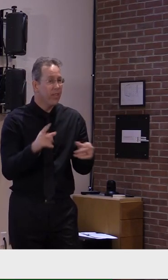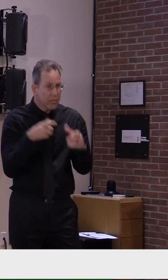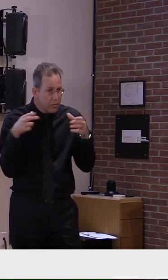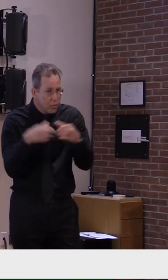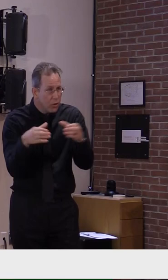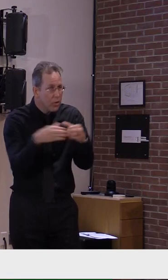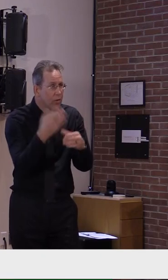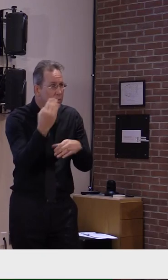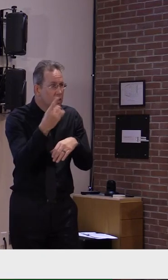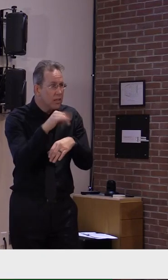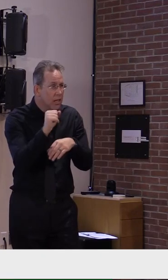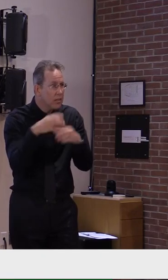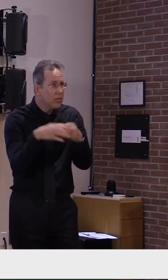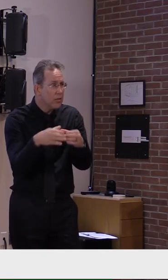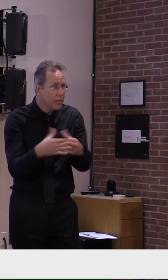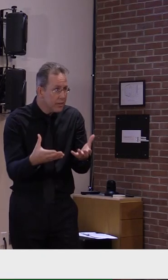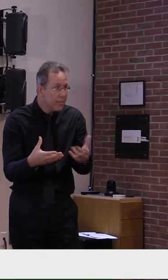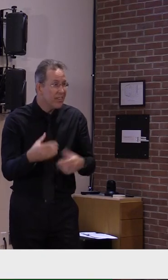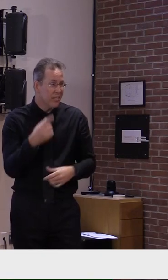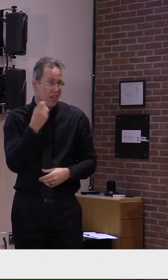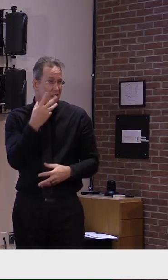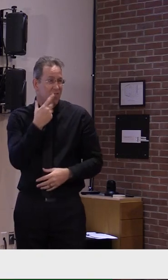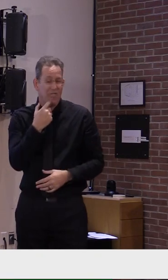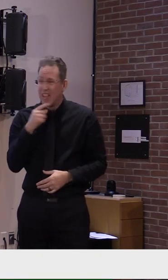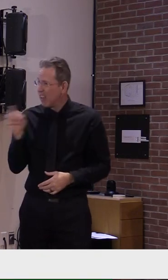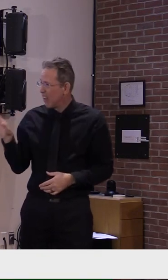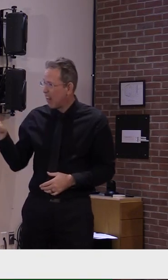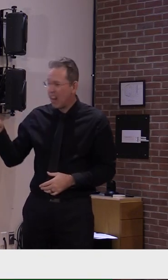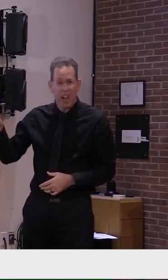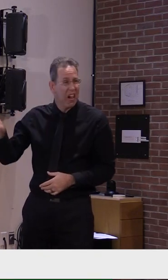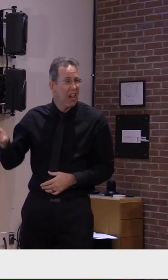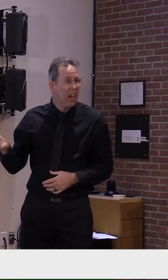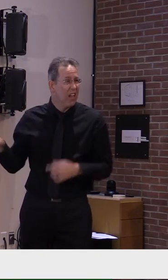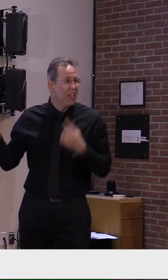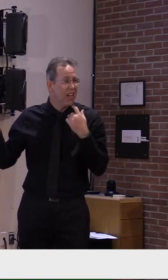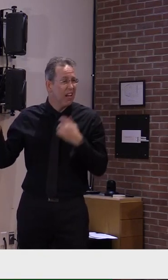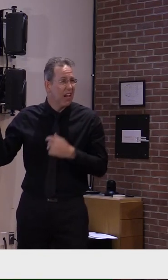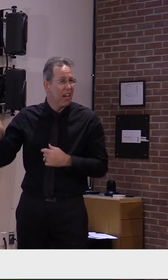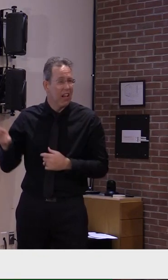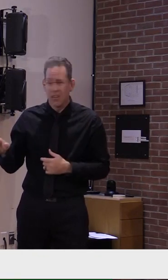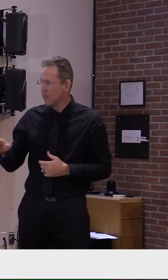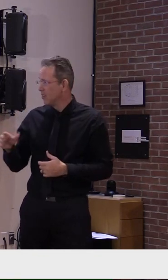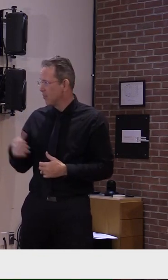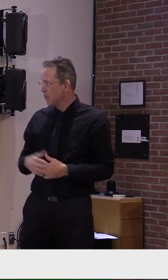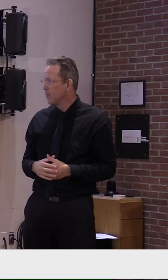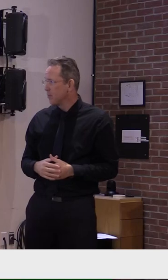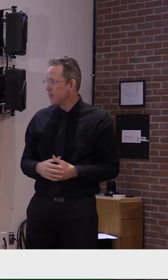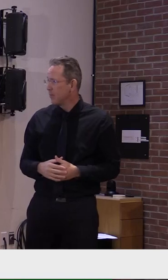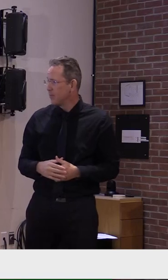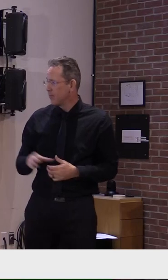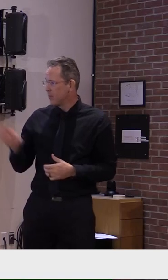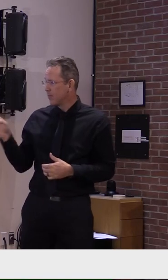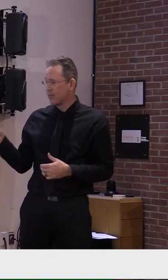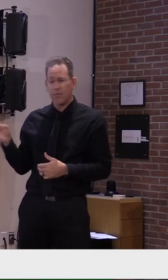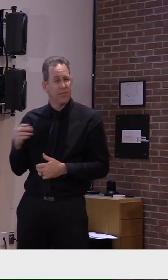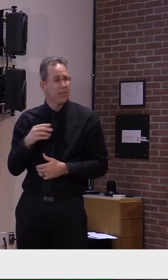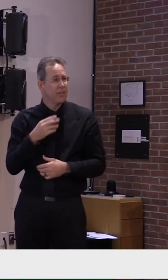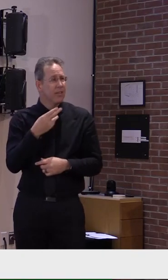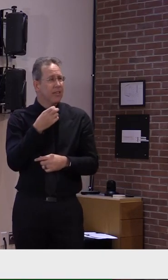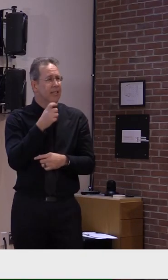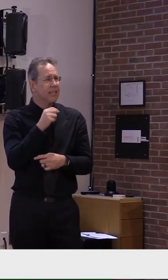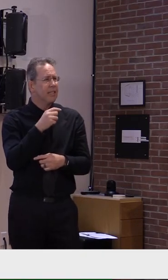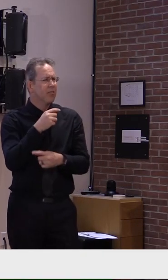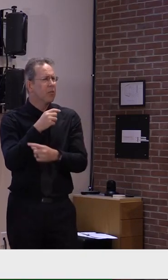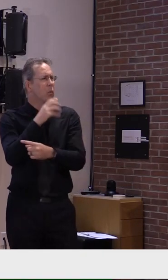our travel map bands cases into three categories, zero to 400, 400 to 800, and then 800